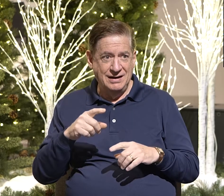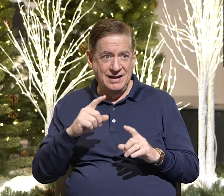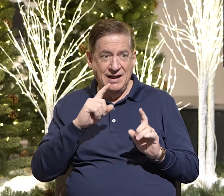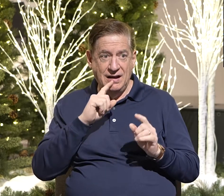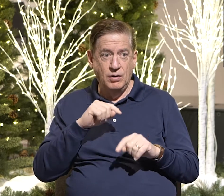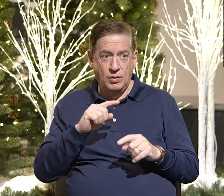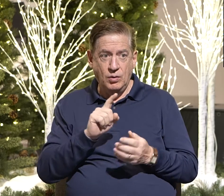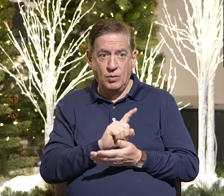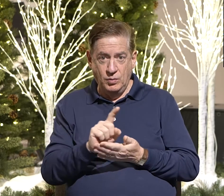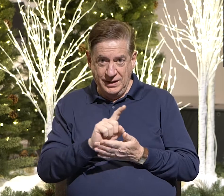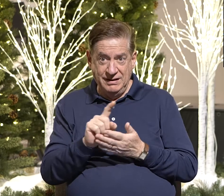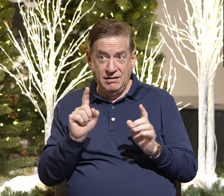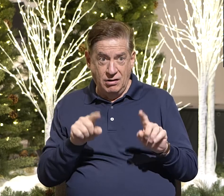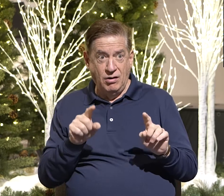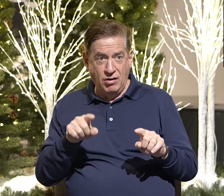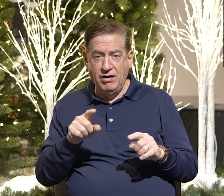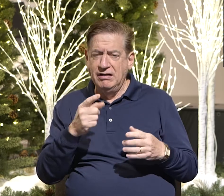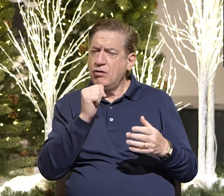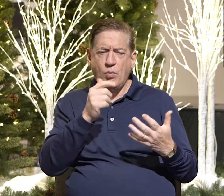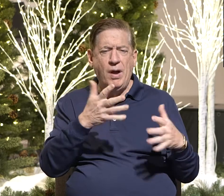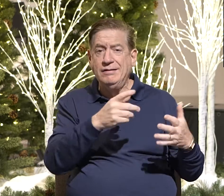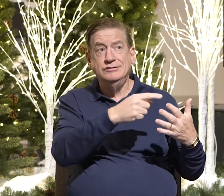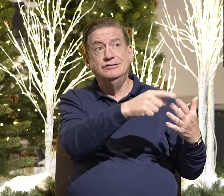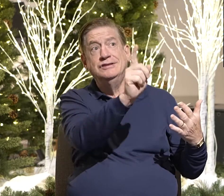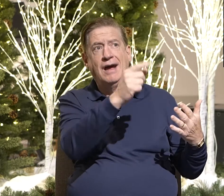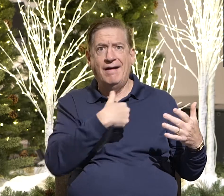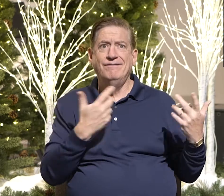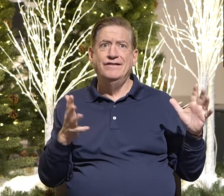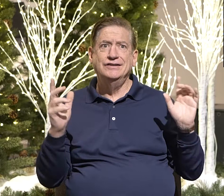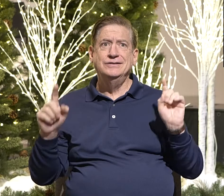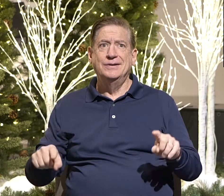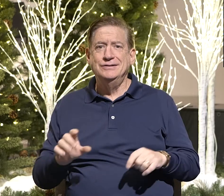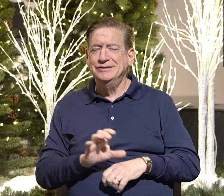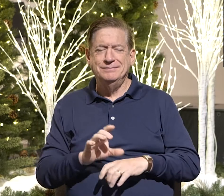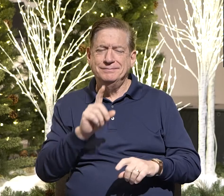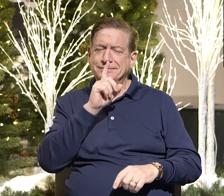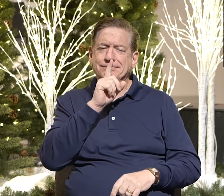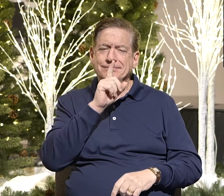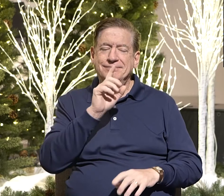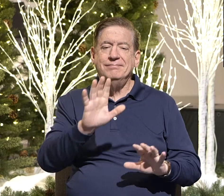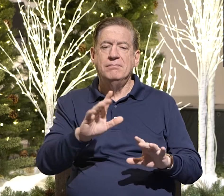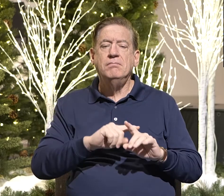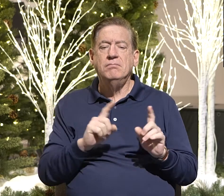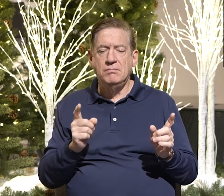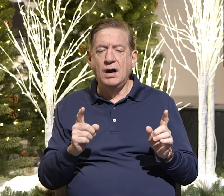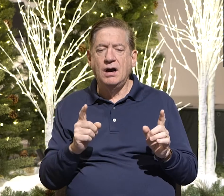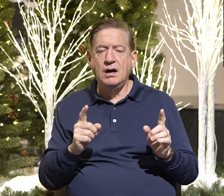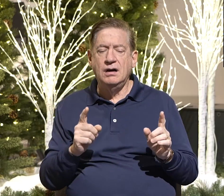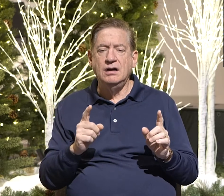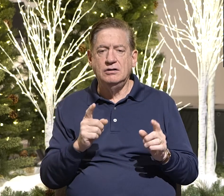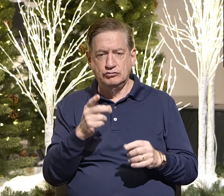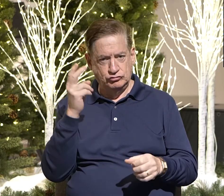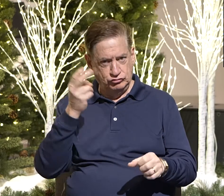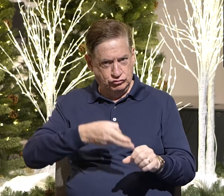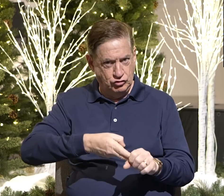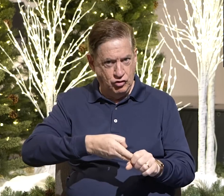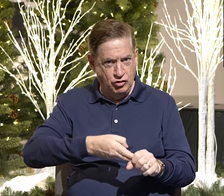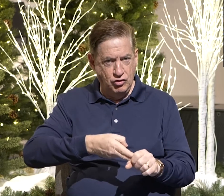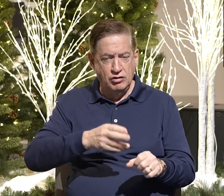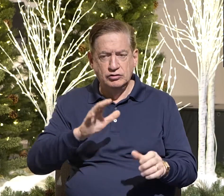Check. Not that, that would check the box. mean, yeah, I showed up. Second one was, we had was joining a small group.